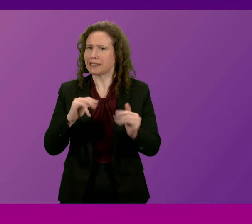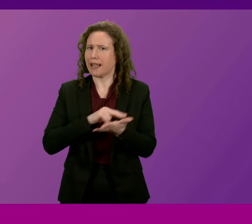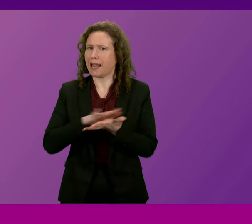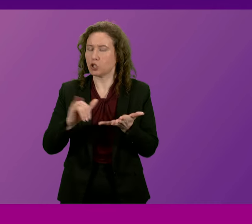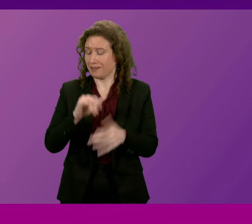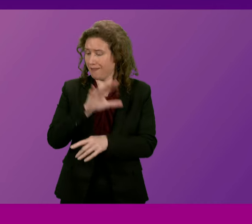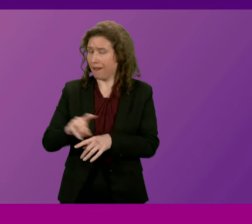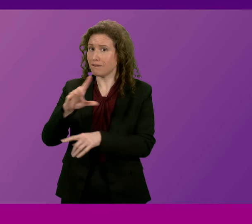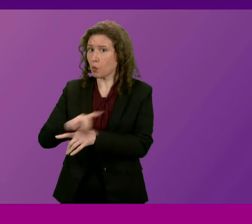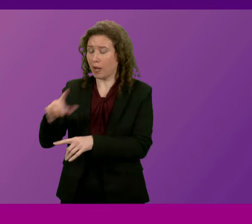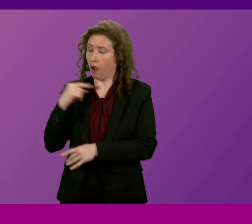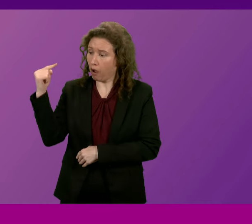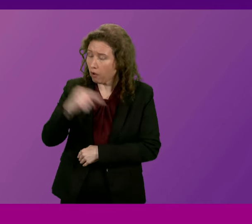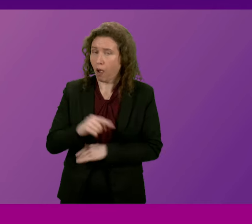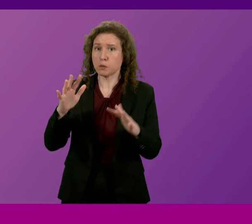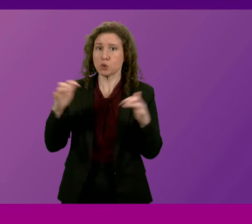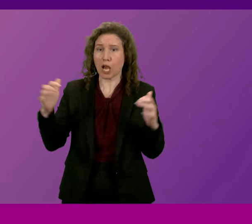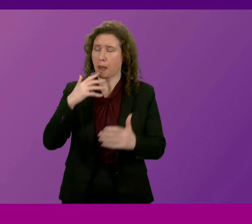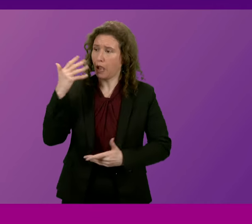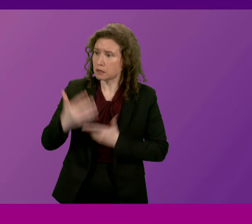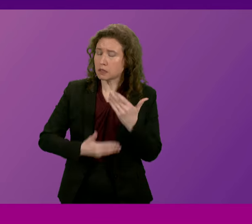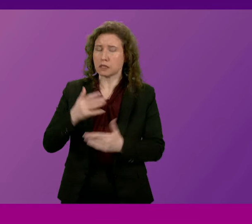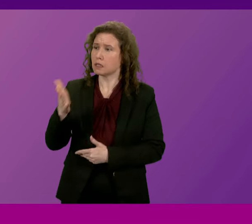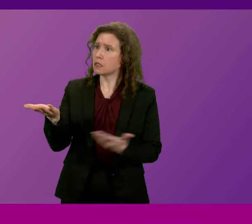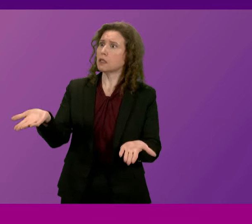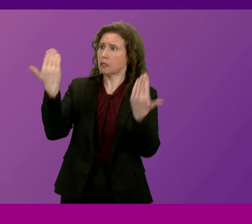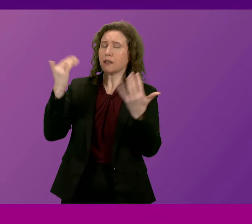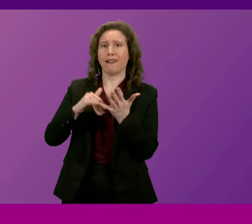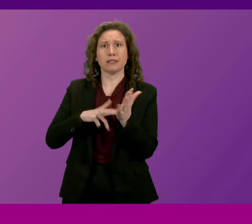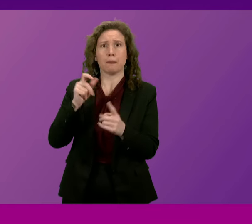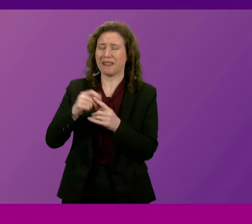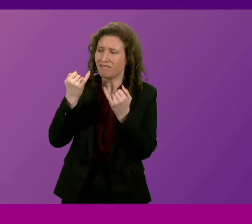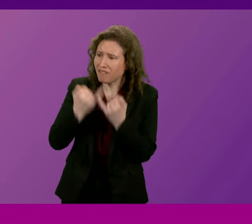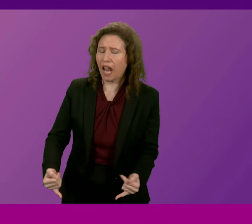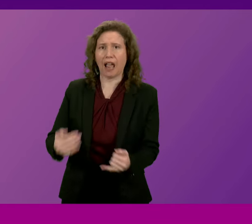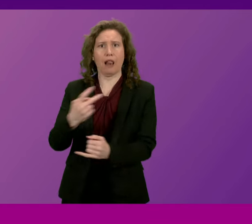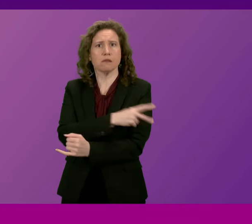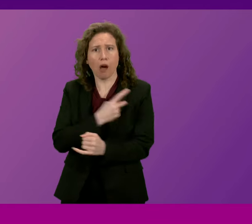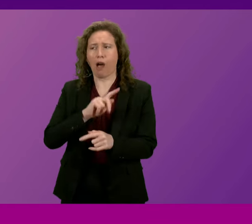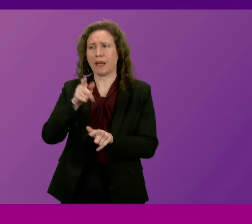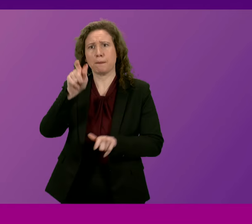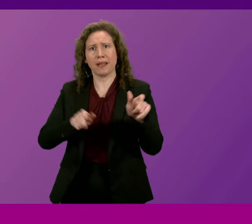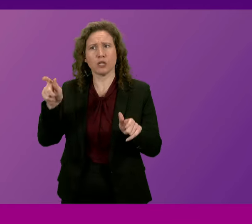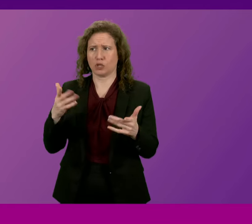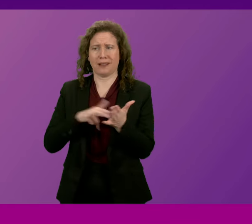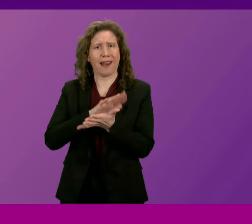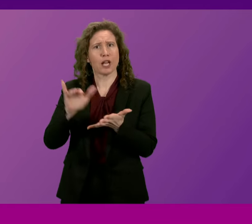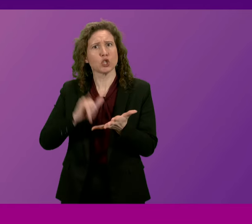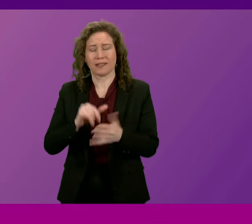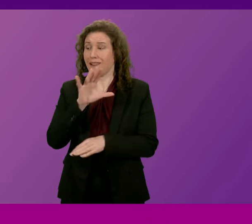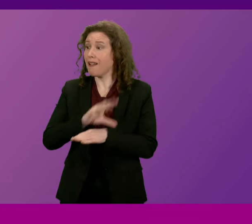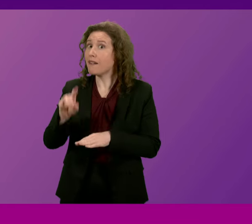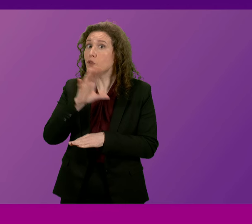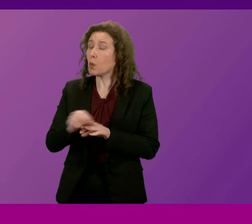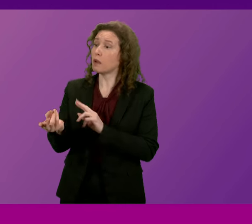Week after week, I come to this chamber and expose how the SNP is failing staff and patients in our NHS. And week after